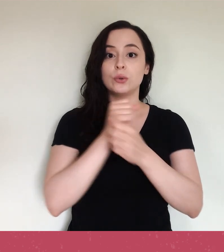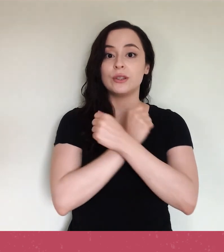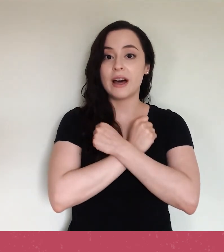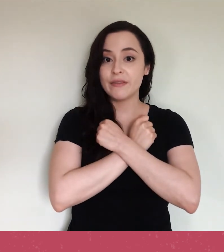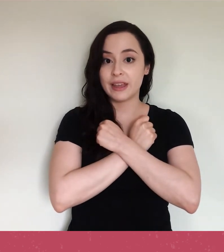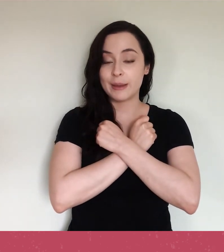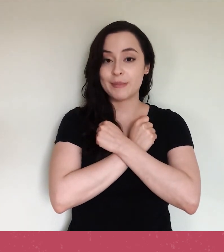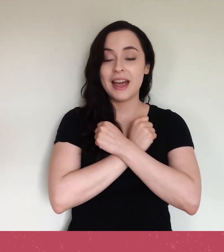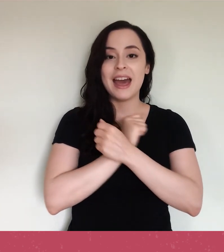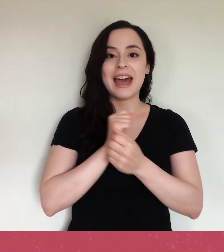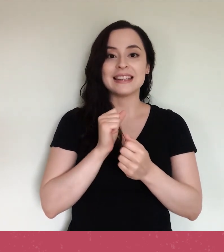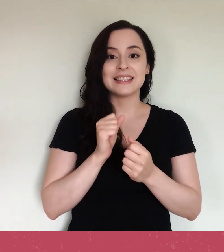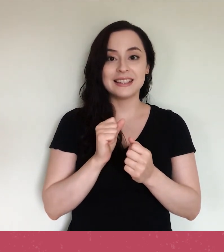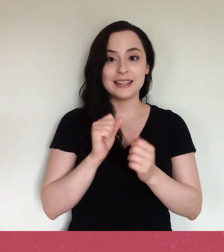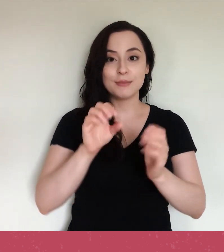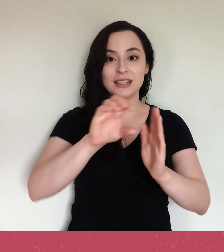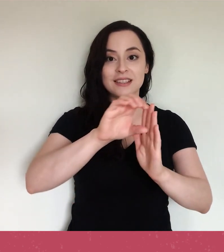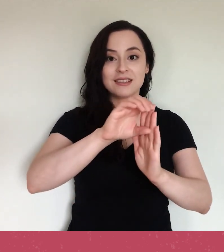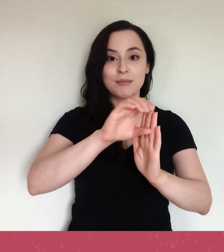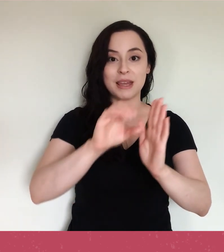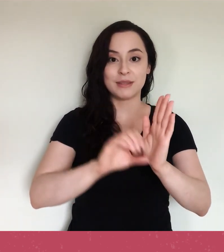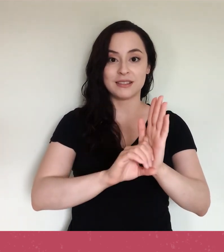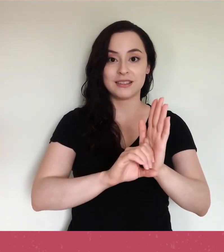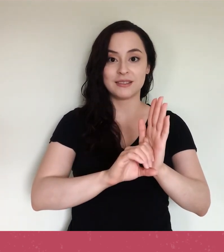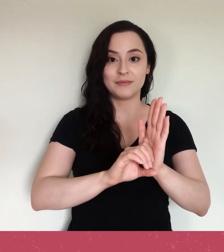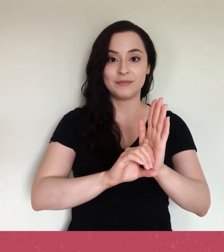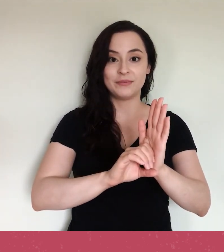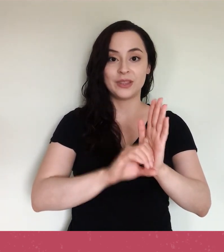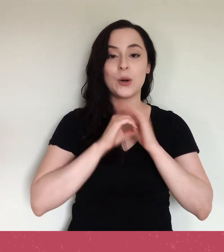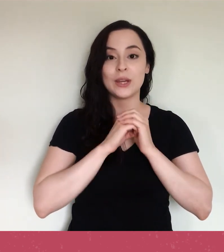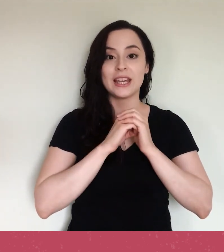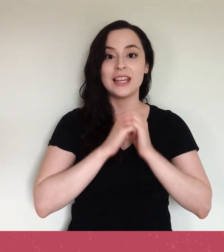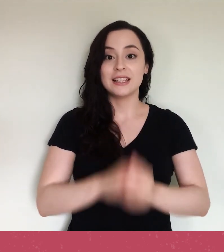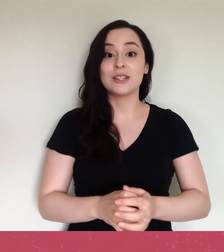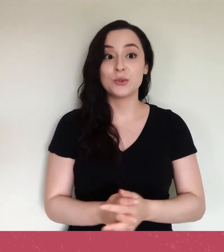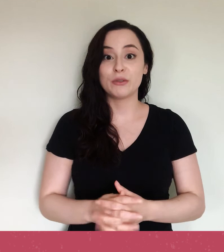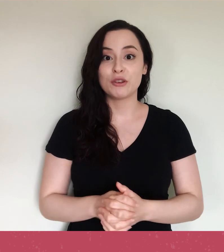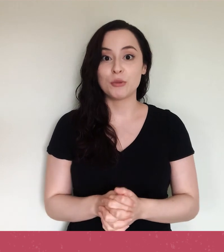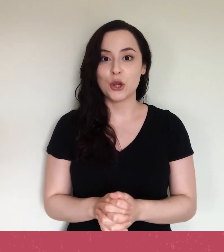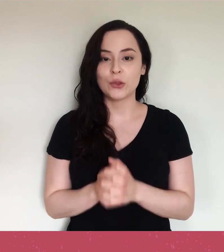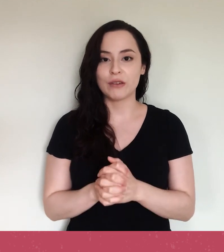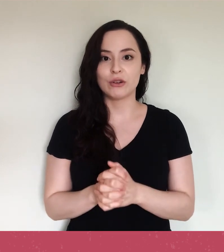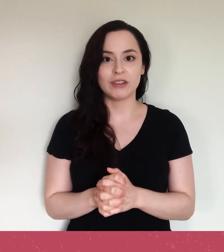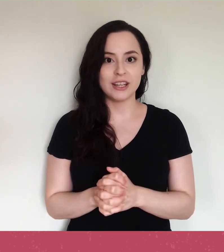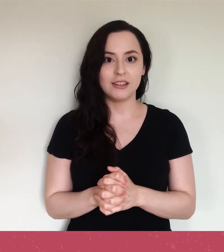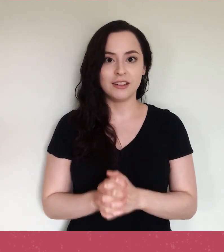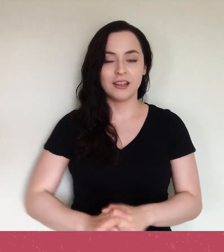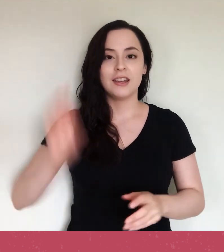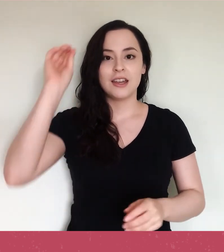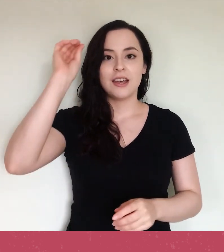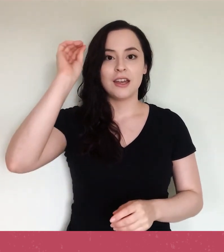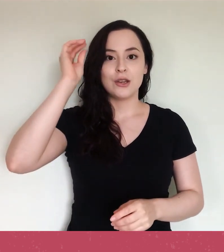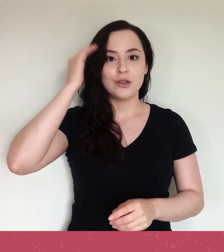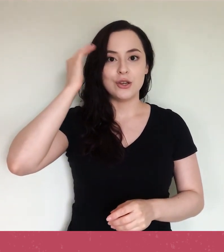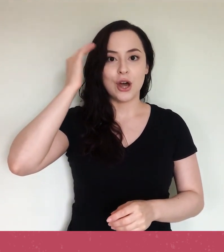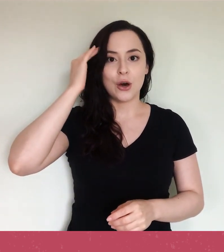who love him and keep his commandments. Deuteronomy Let's do it from know, therefore. Ready?